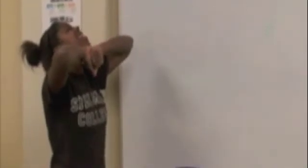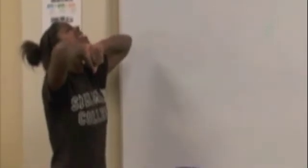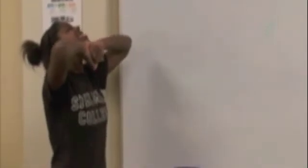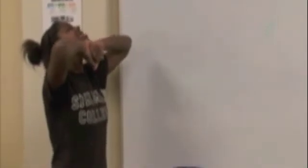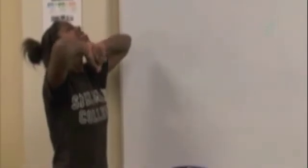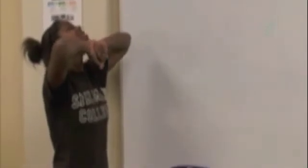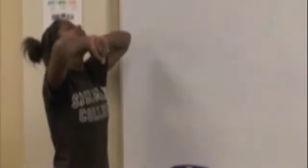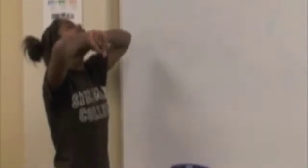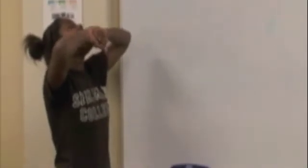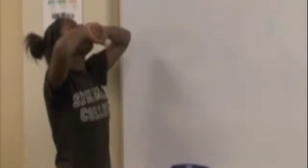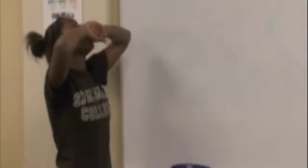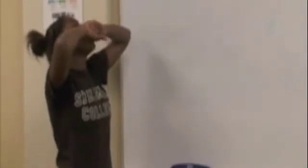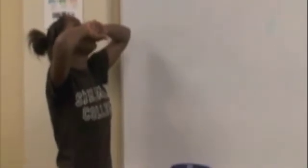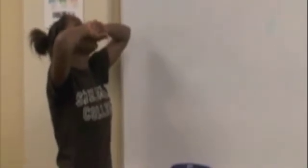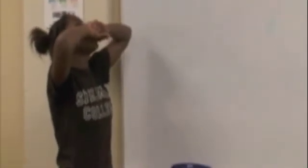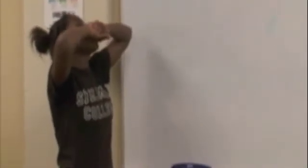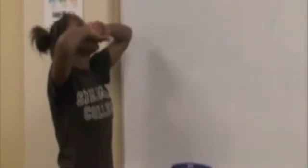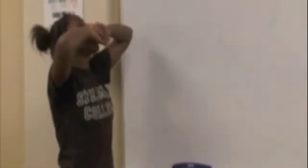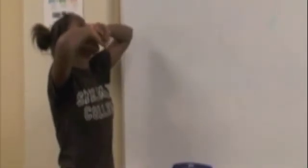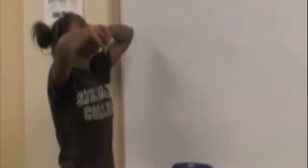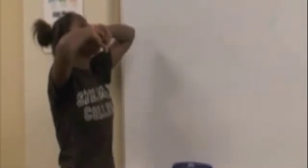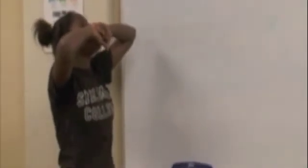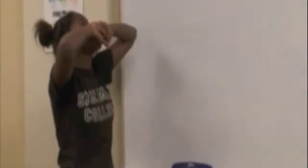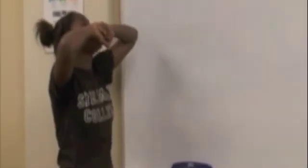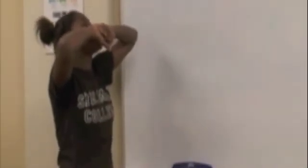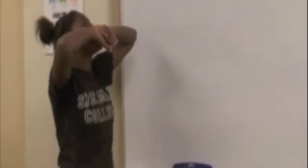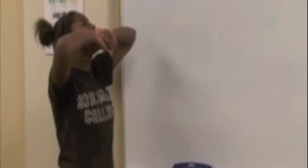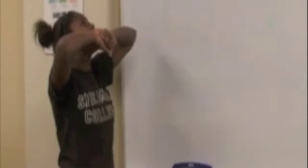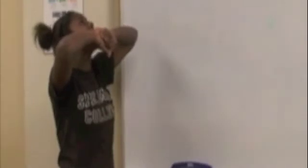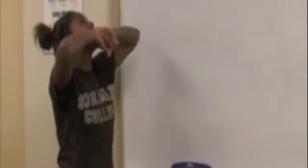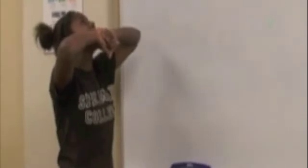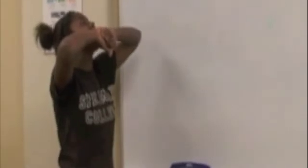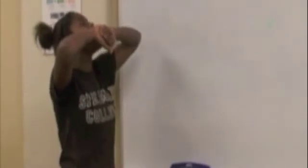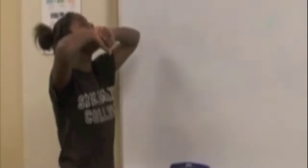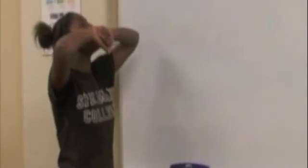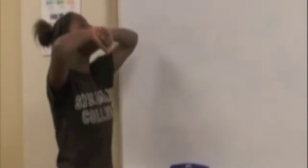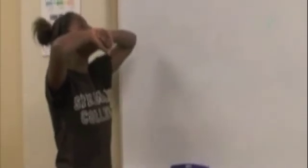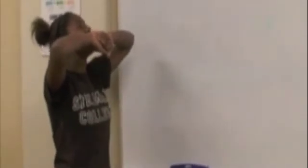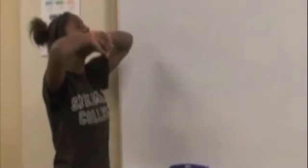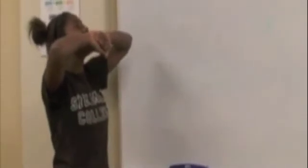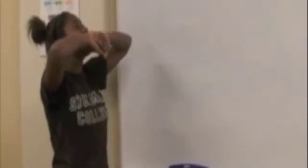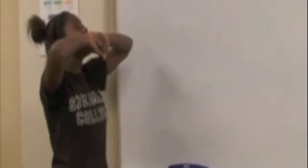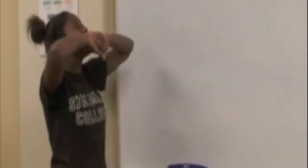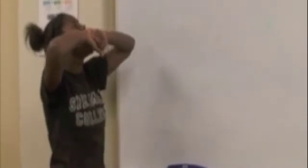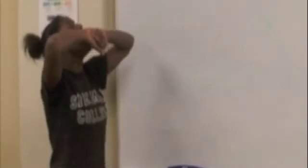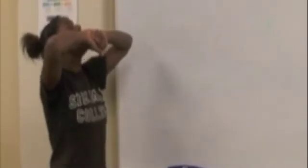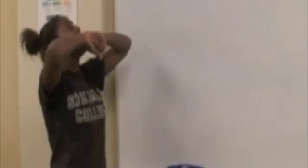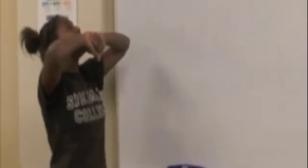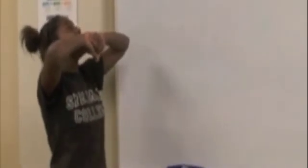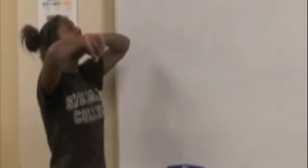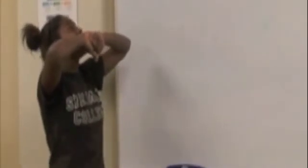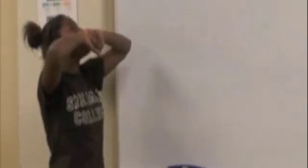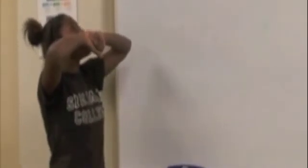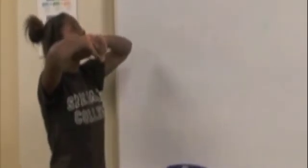it's so hot to be a STD, but an